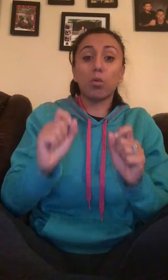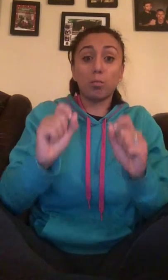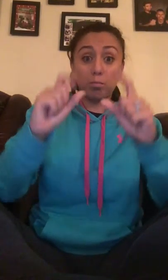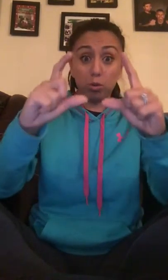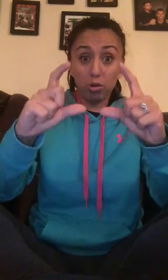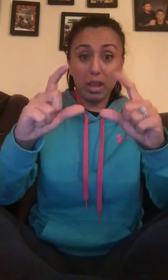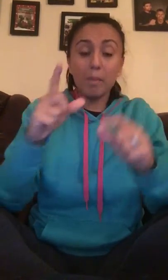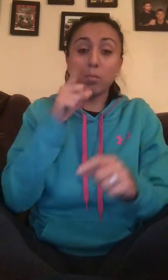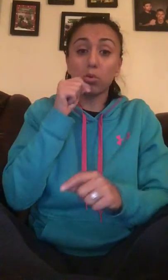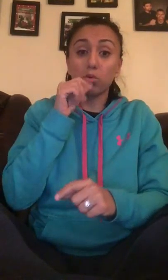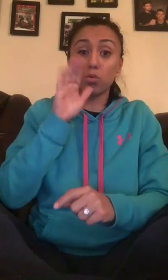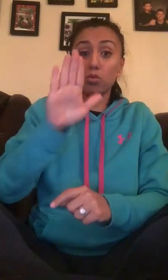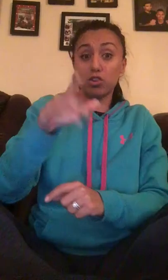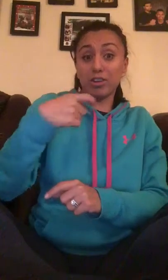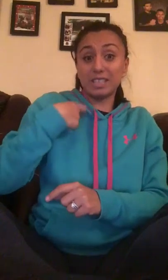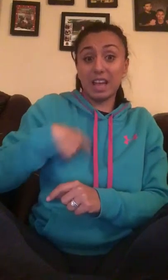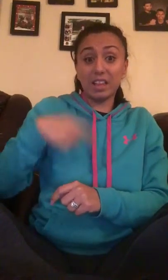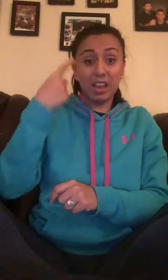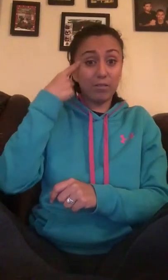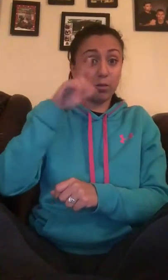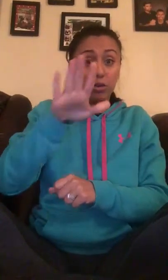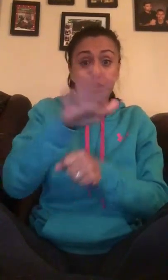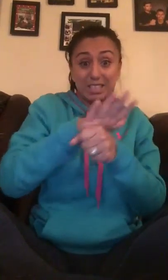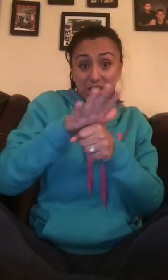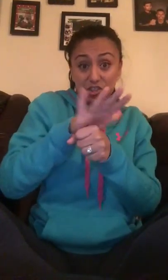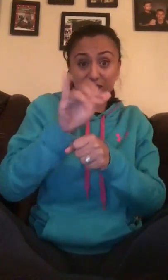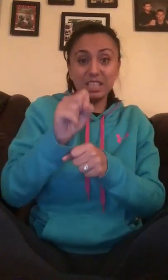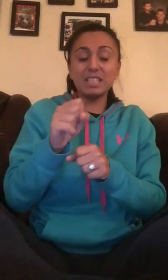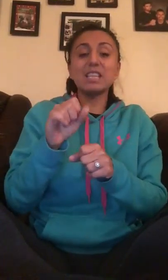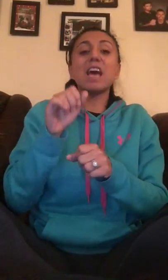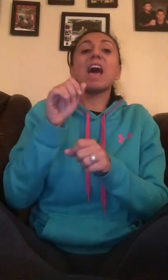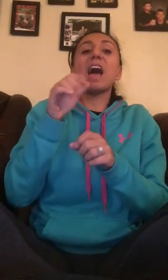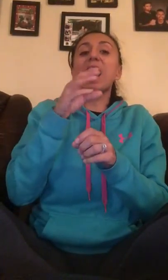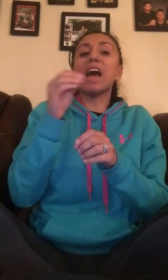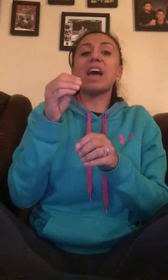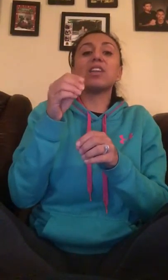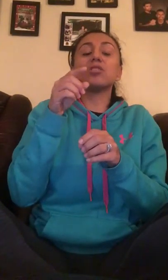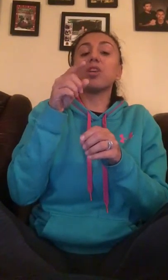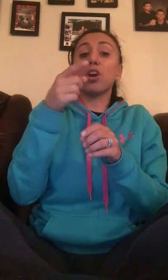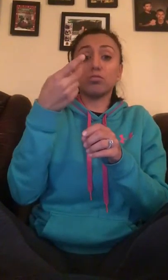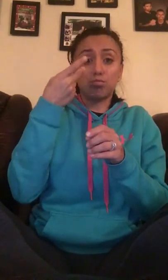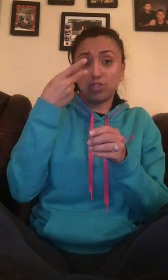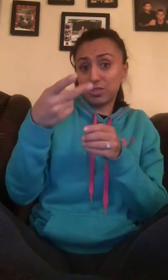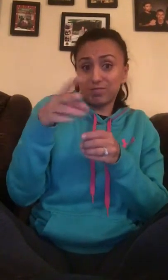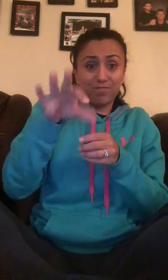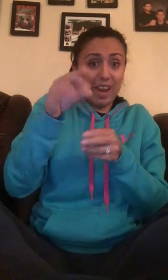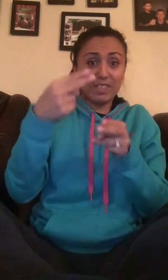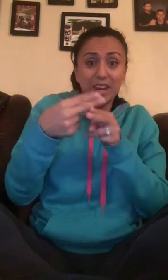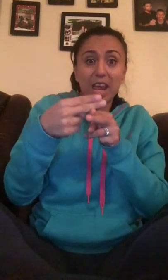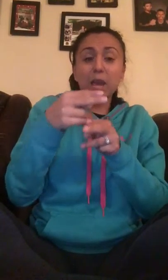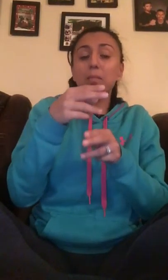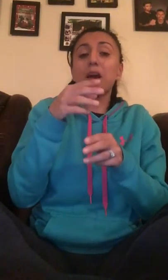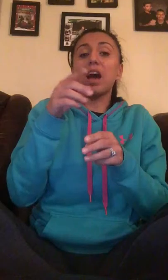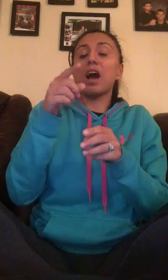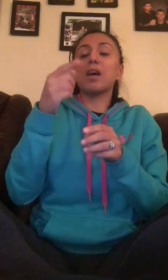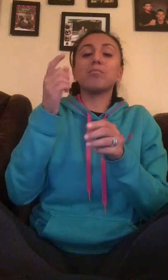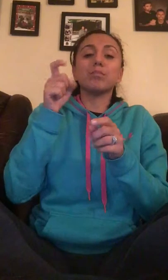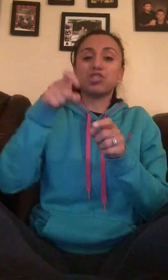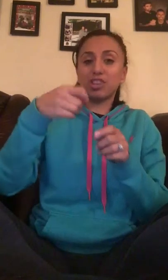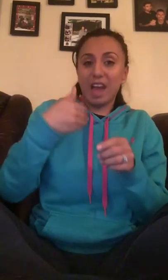will pull up who your delegate for your district is and find the name. It should